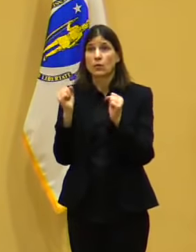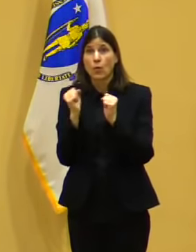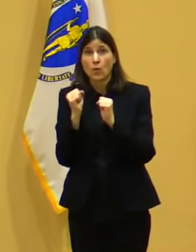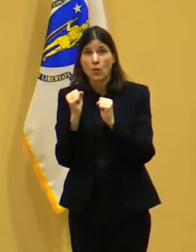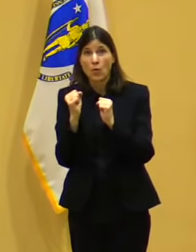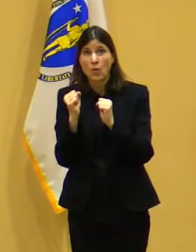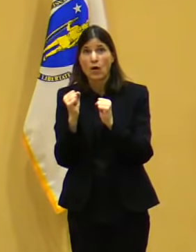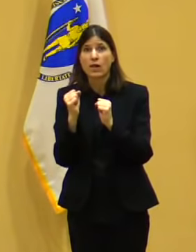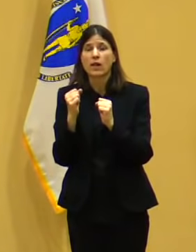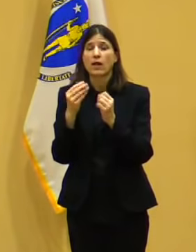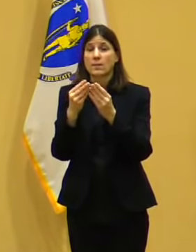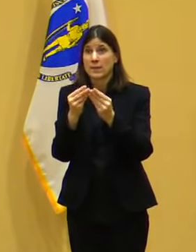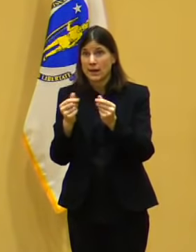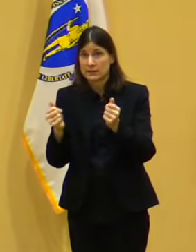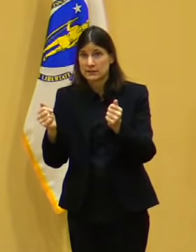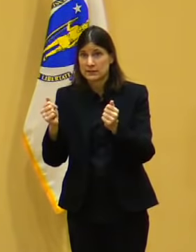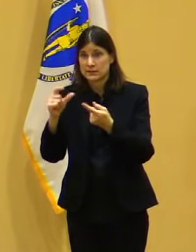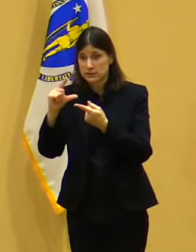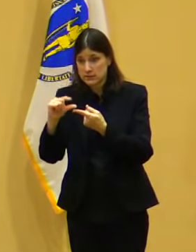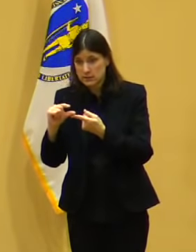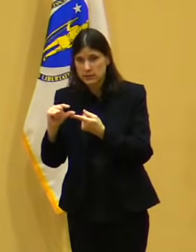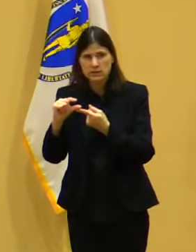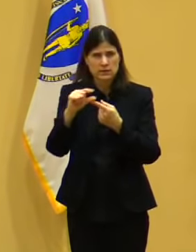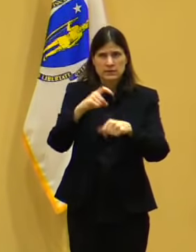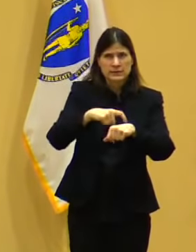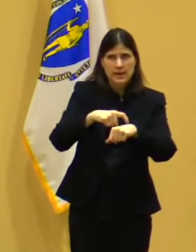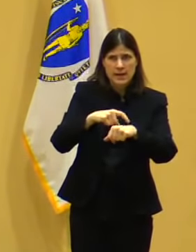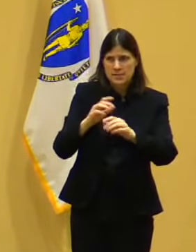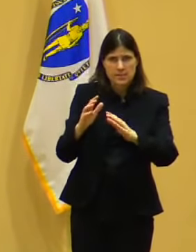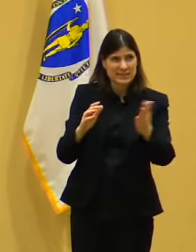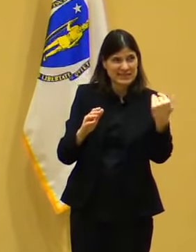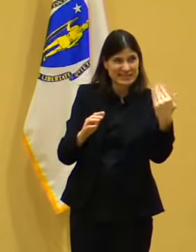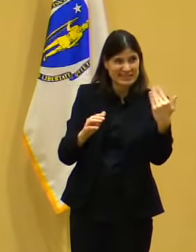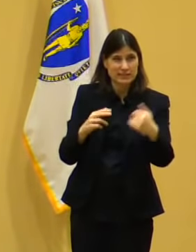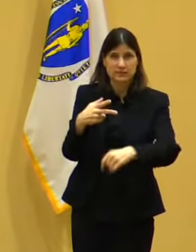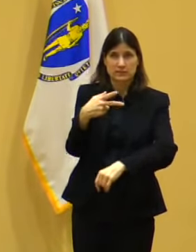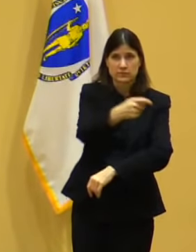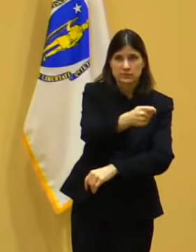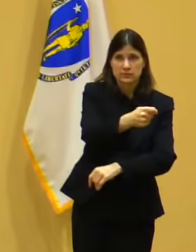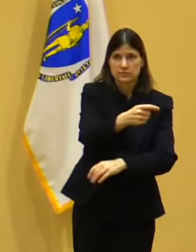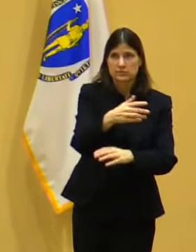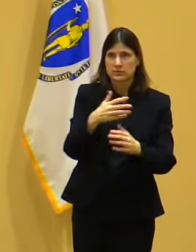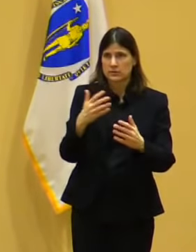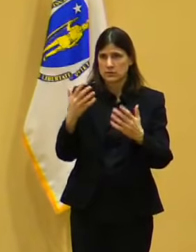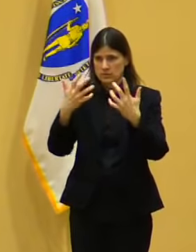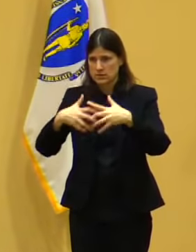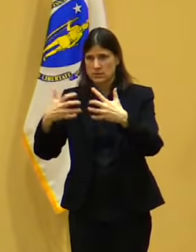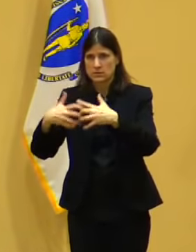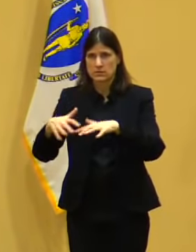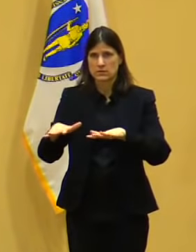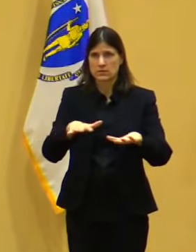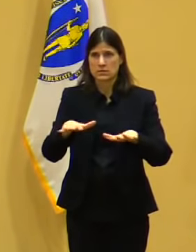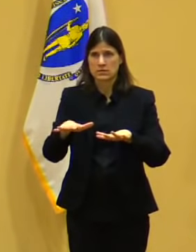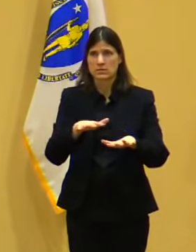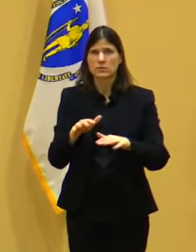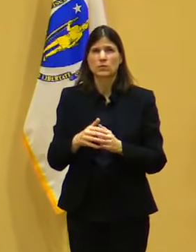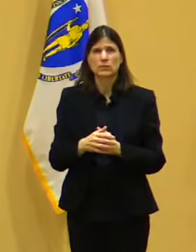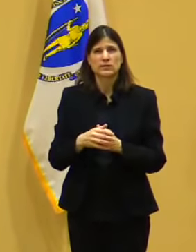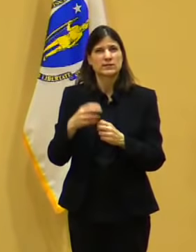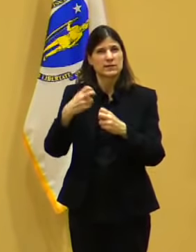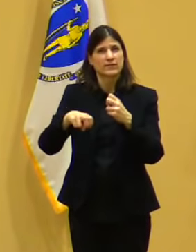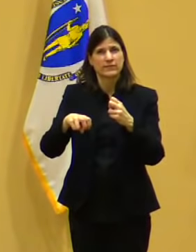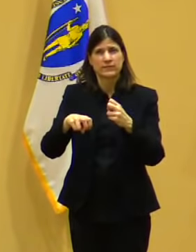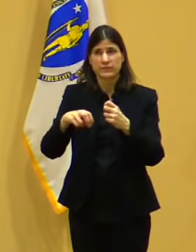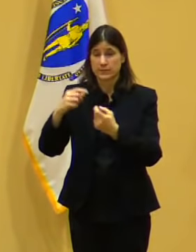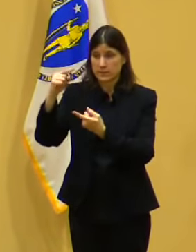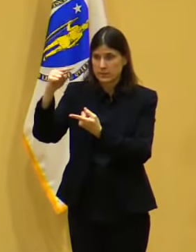a missed opportunity to vaccinate somebody, which, especially when you're talking about the populations we're